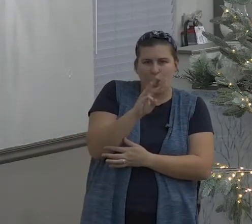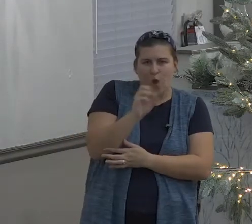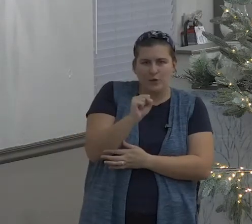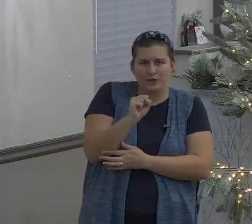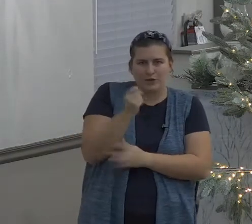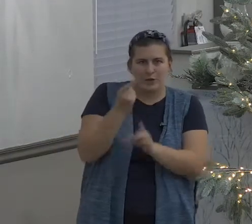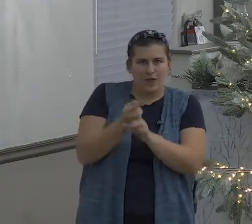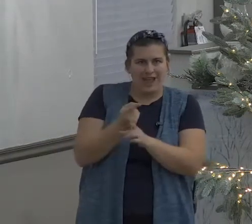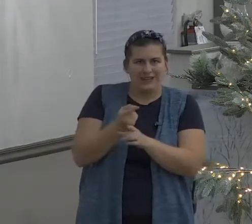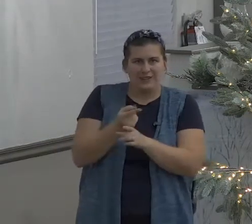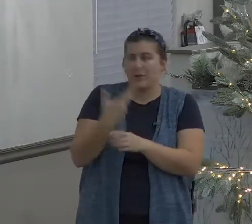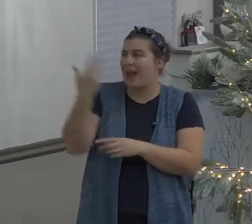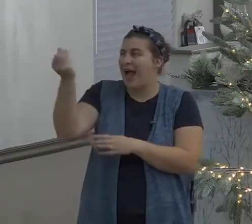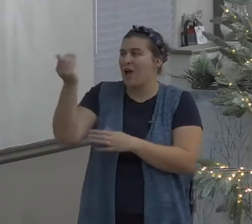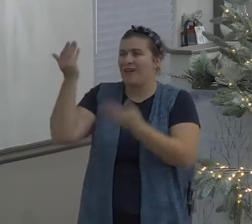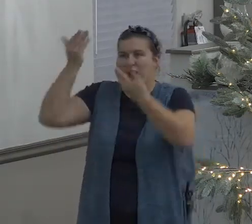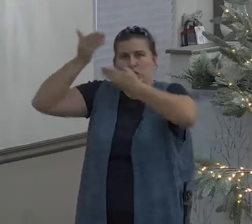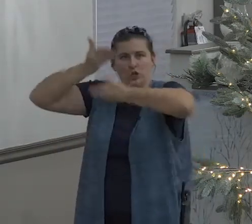but neither can death